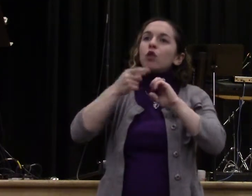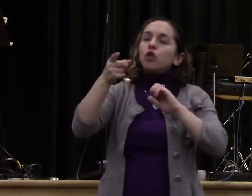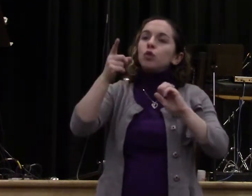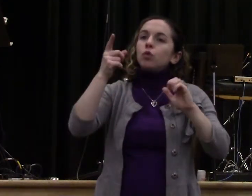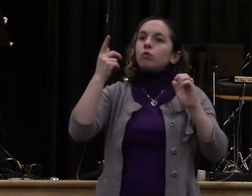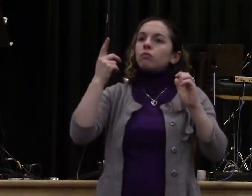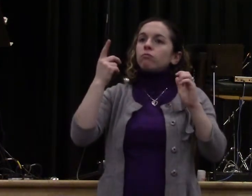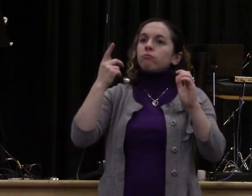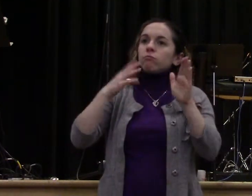life.